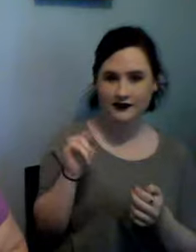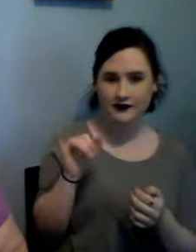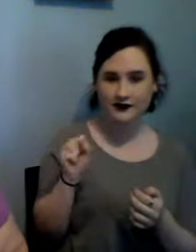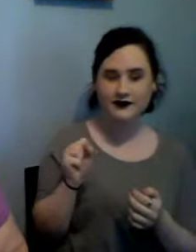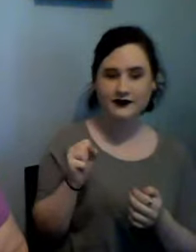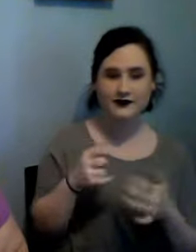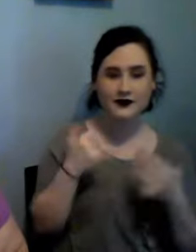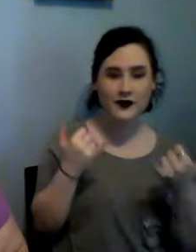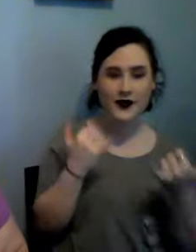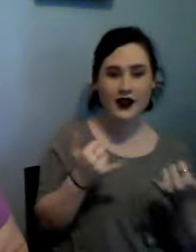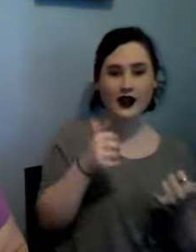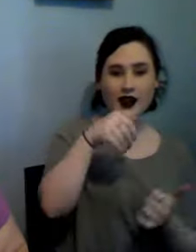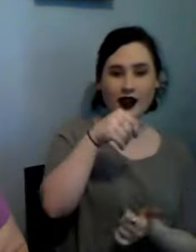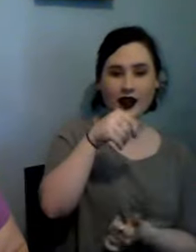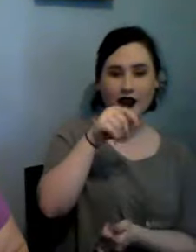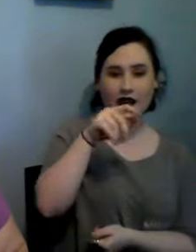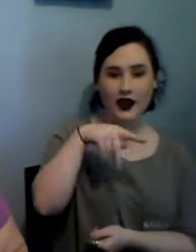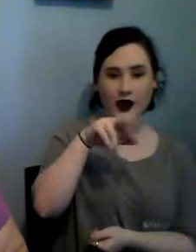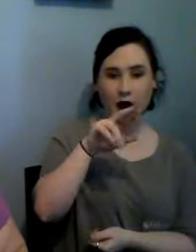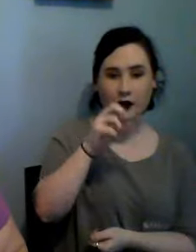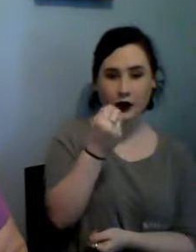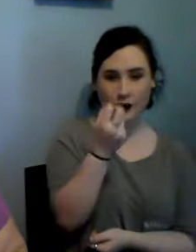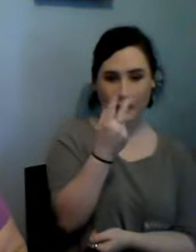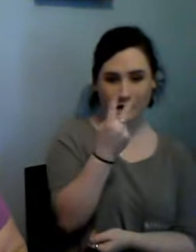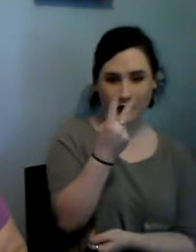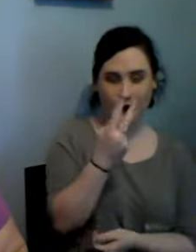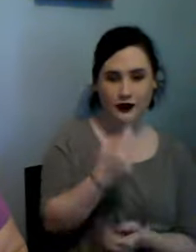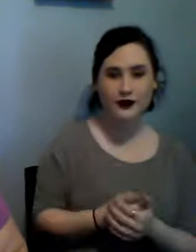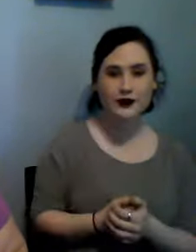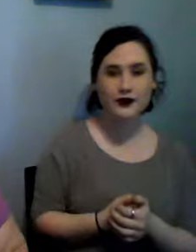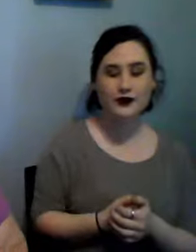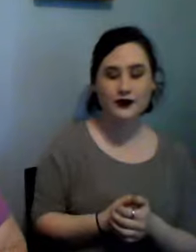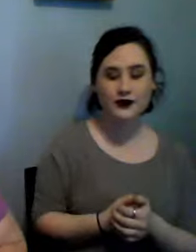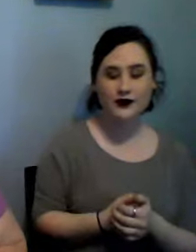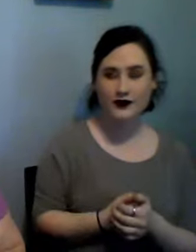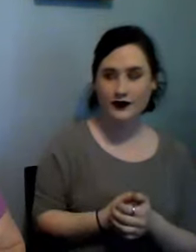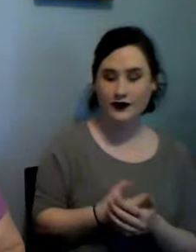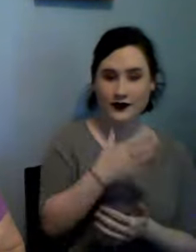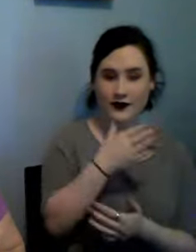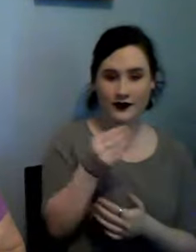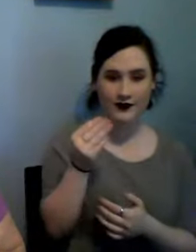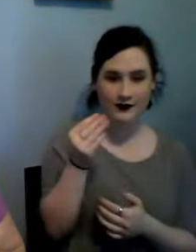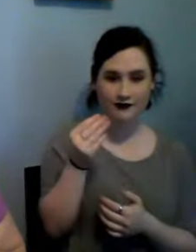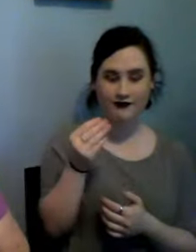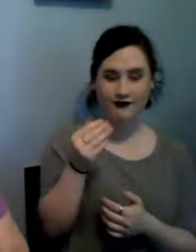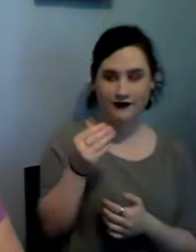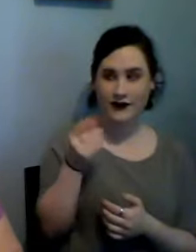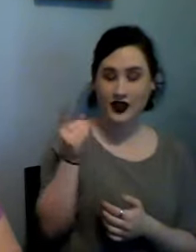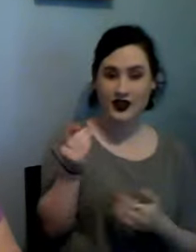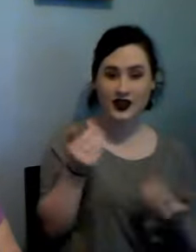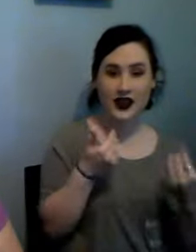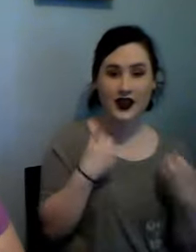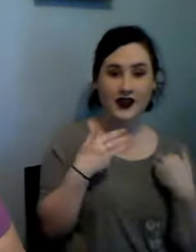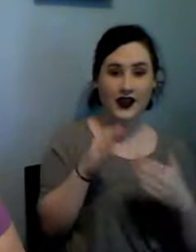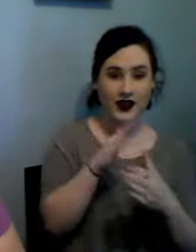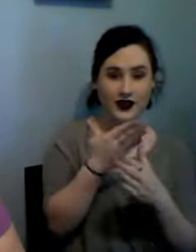today is April the 12th and I have a lot to